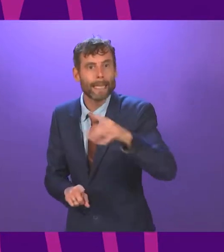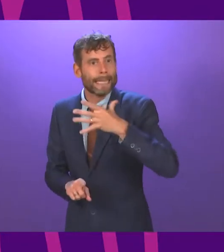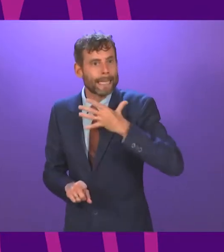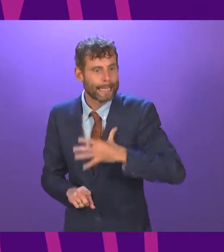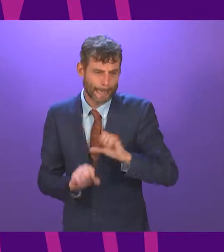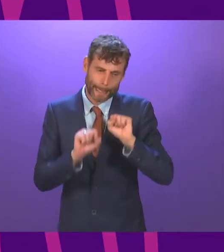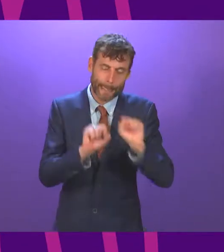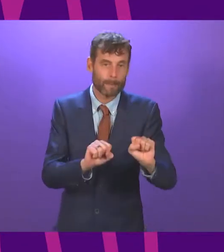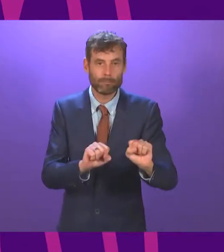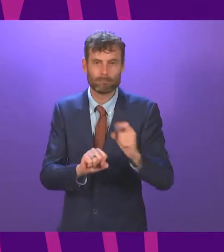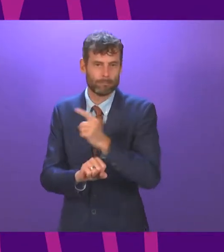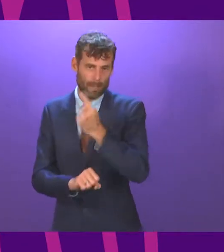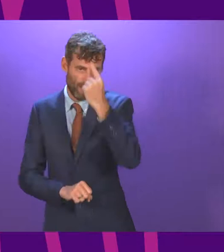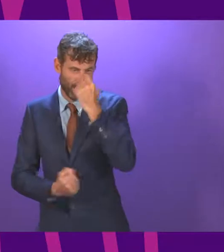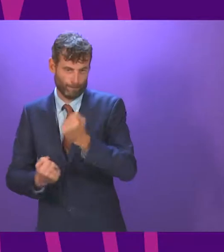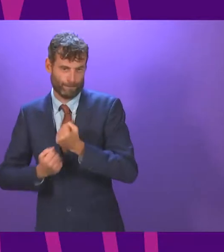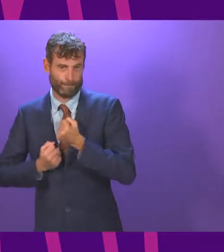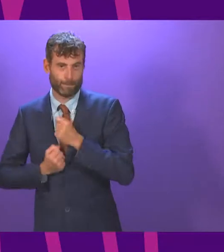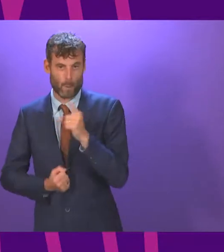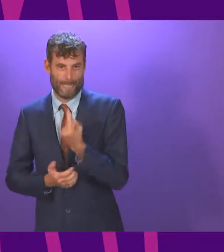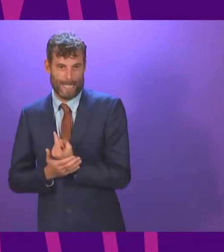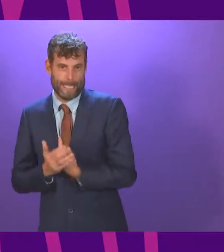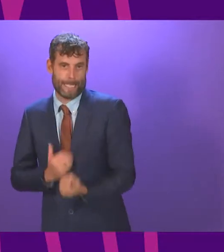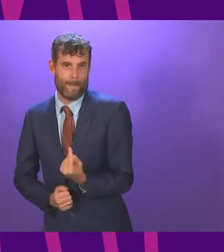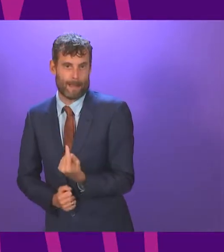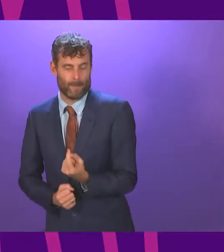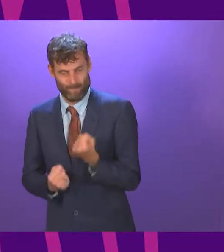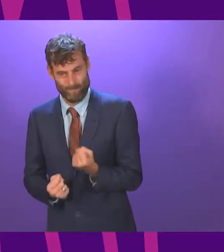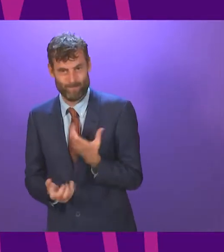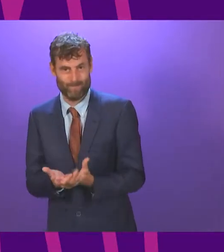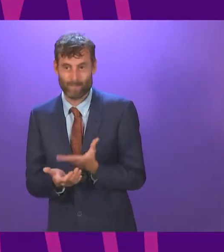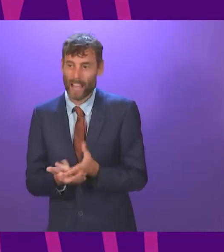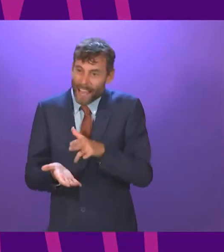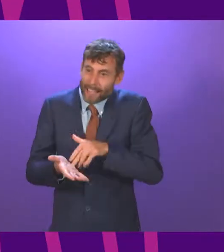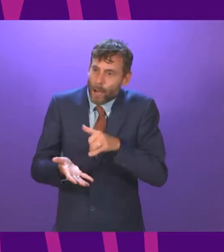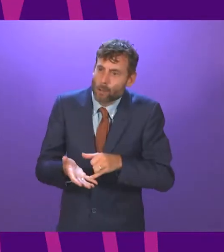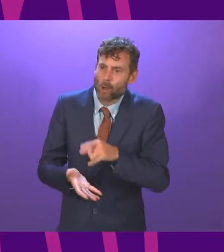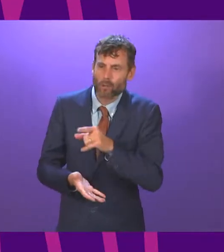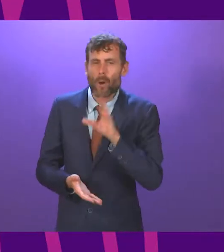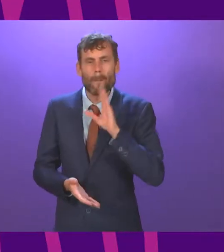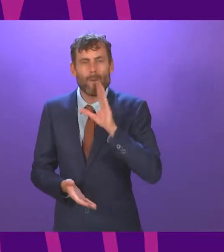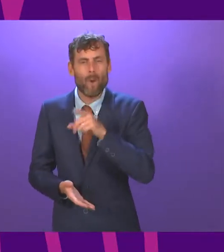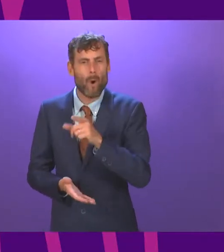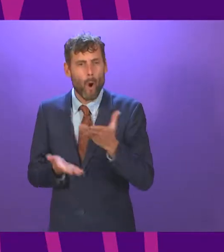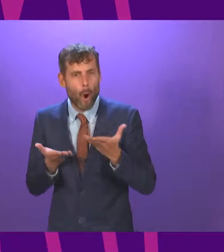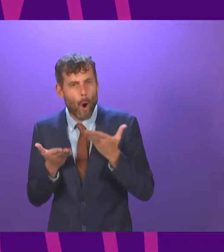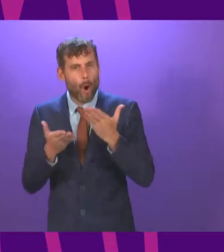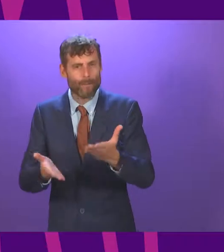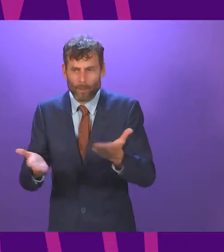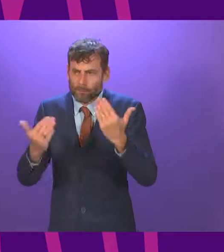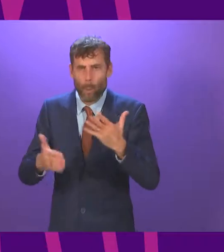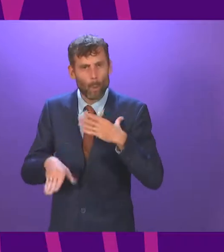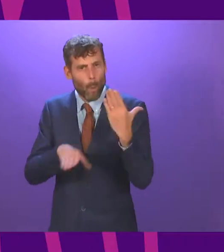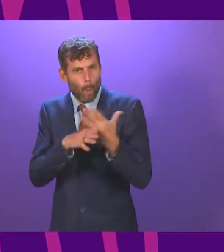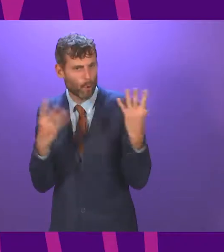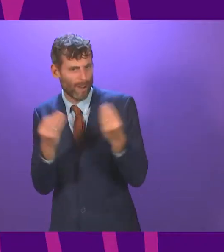interests of the SNP? Whatever happened to Nicola Sturgeon's big, bold offer to work across